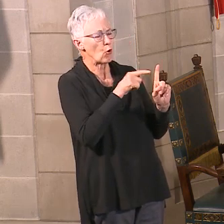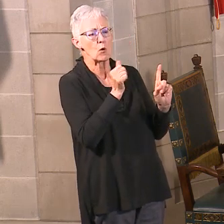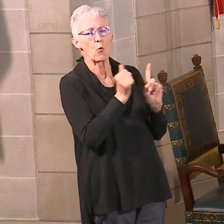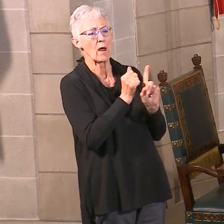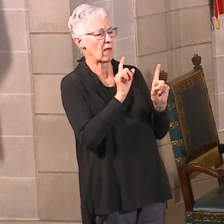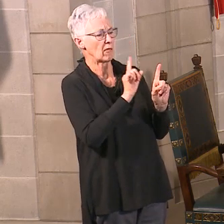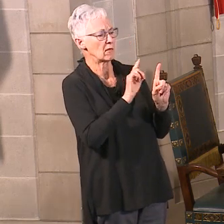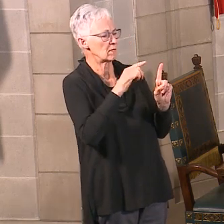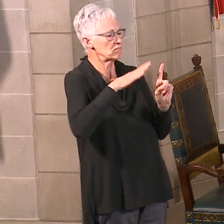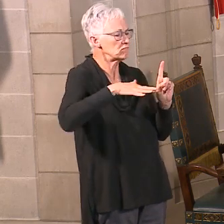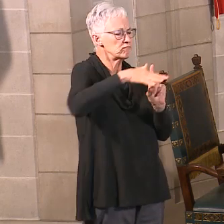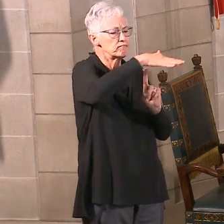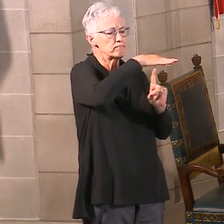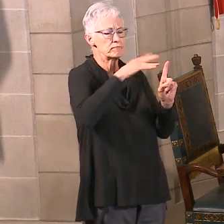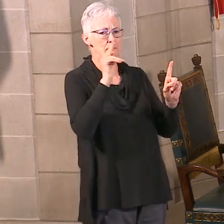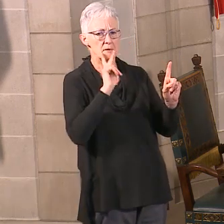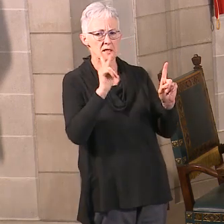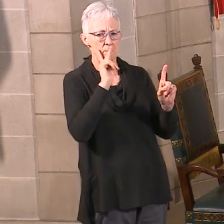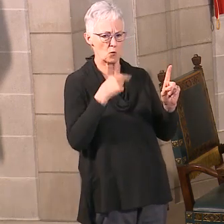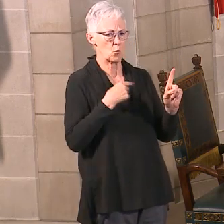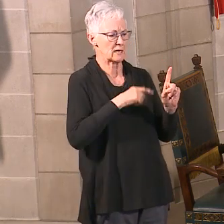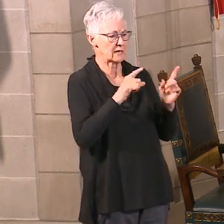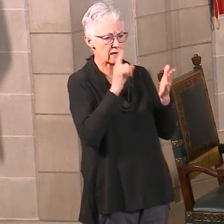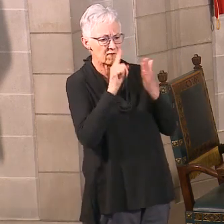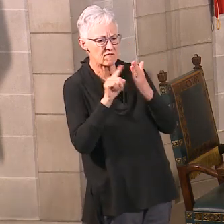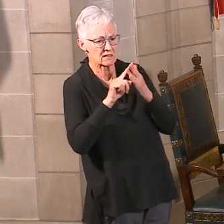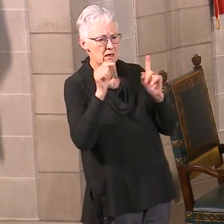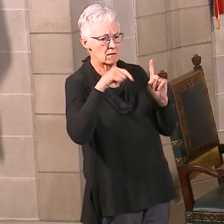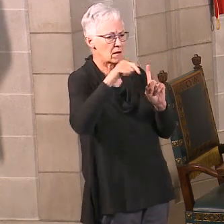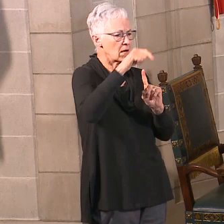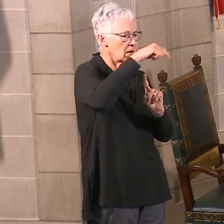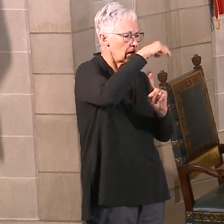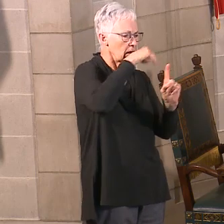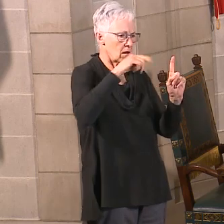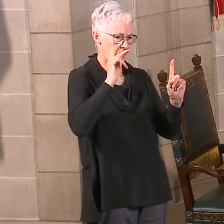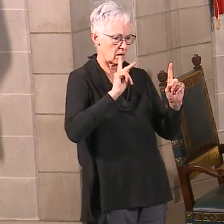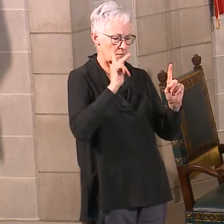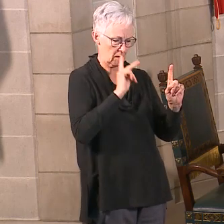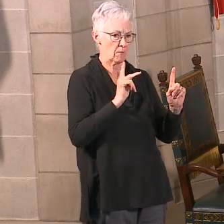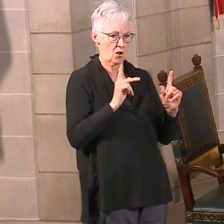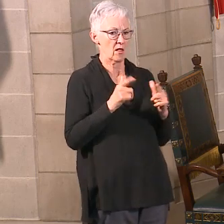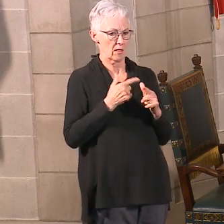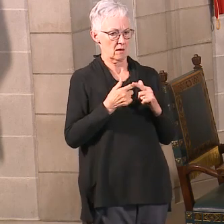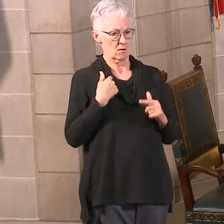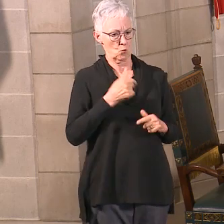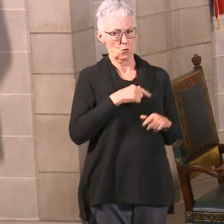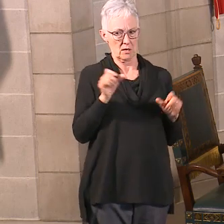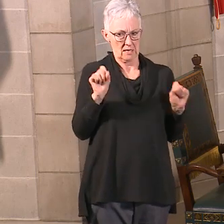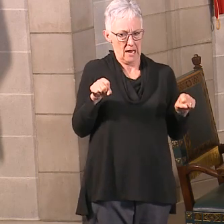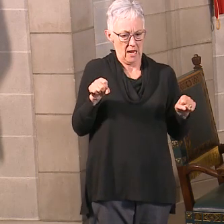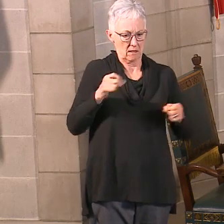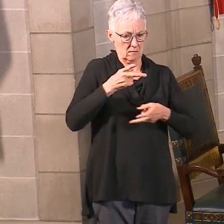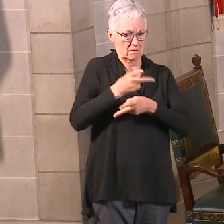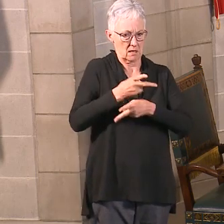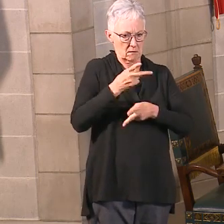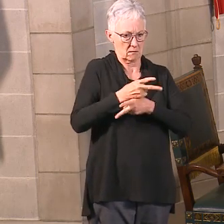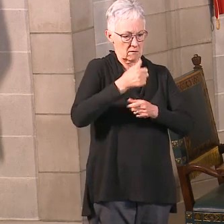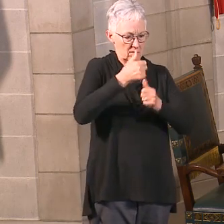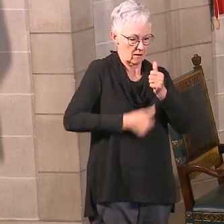sure we preserve the healthcare system. But at the end of the day, that's the real measure. Were we able to take care of everybody who needed that hospital bed?